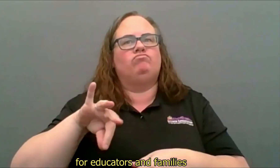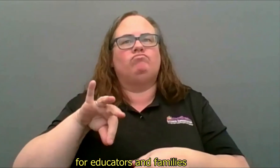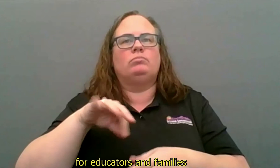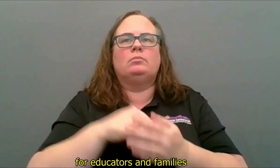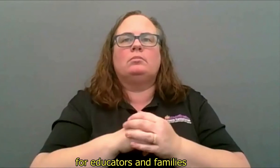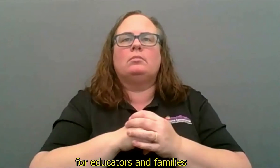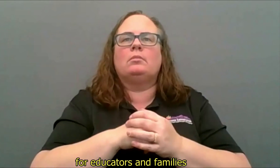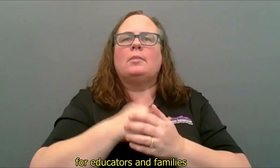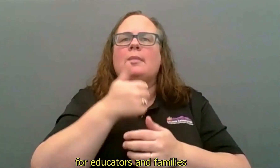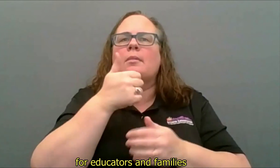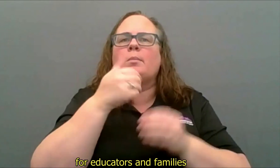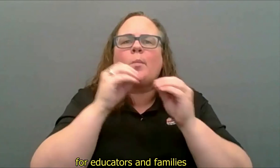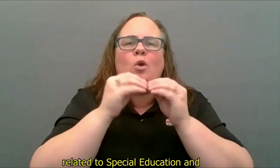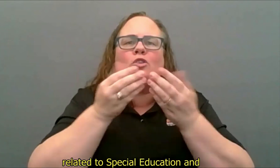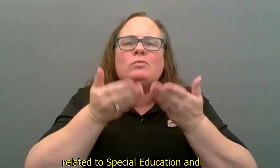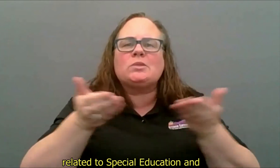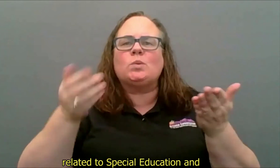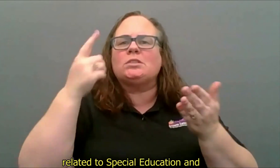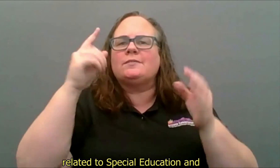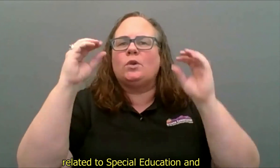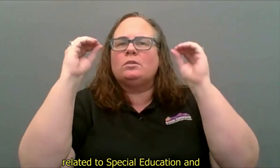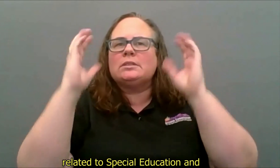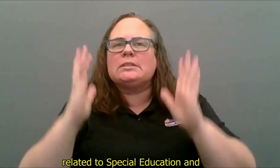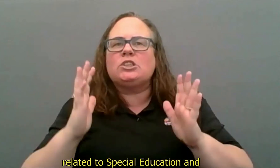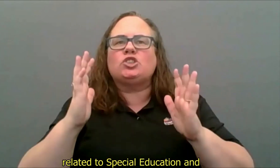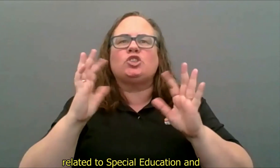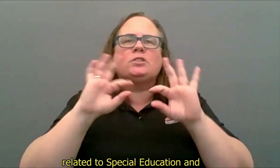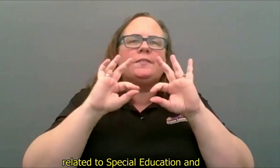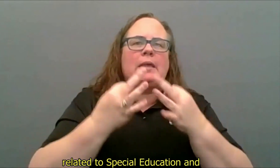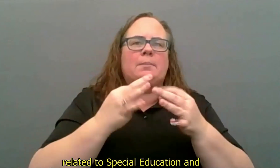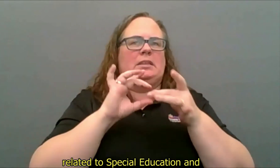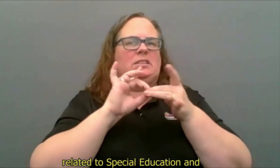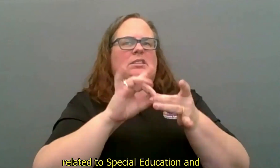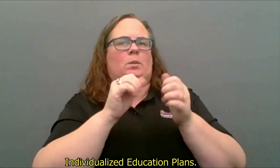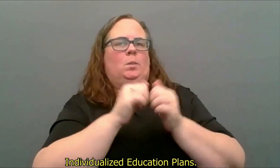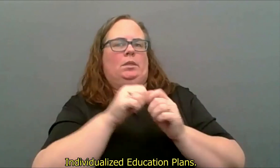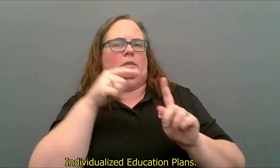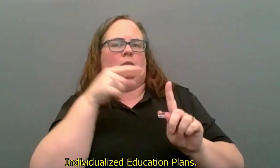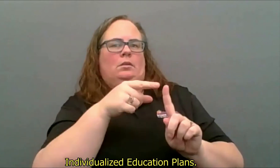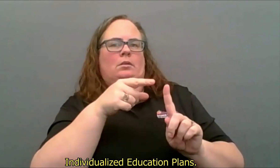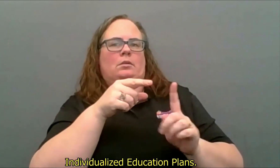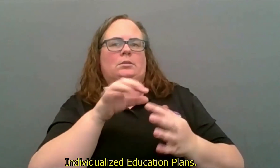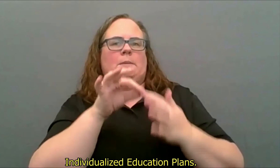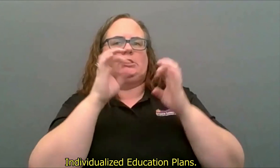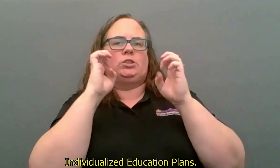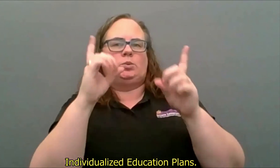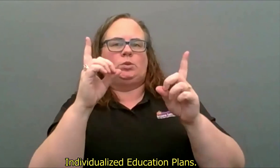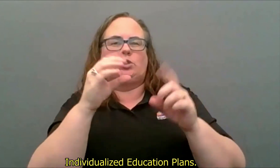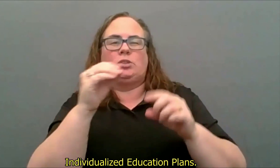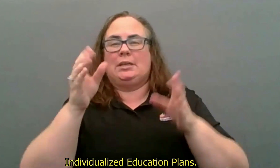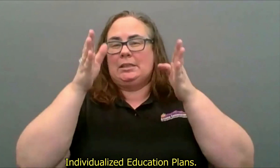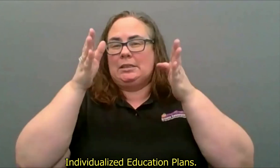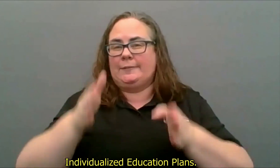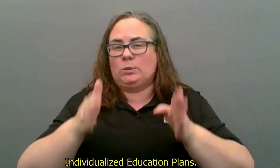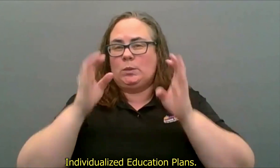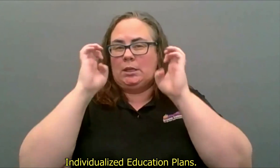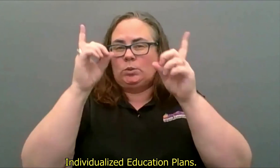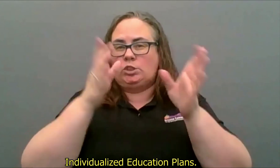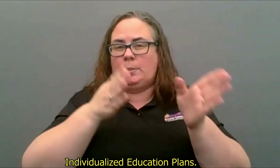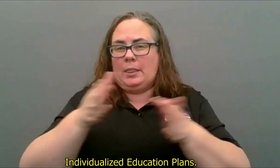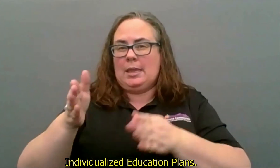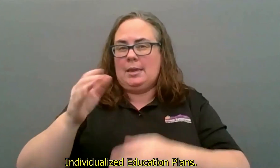and families related to special education and individualized education plans.